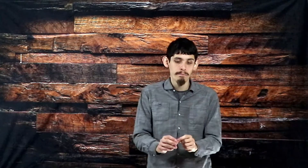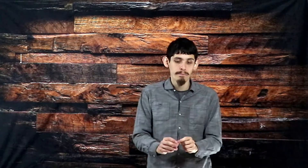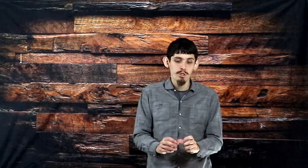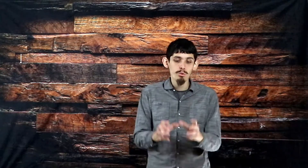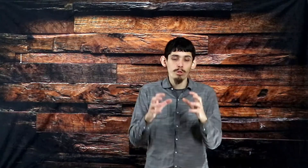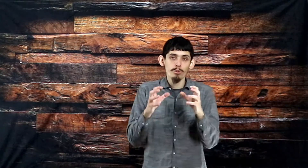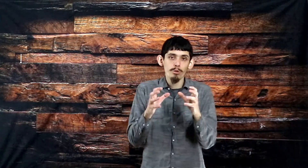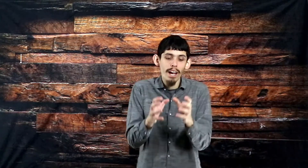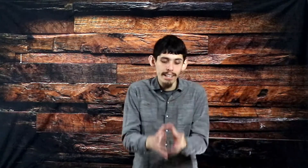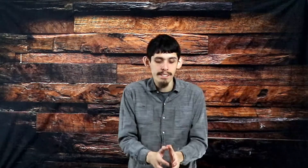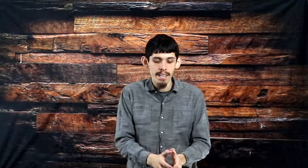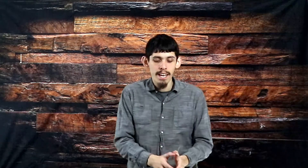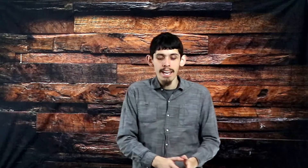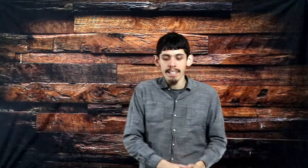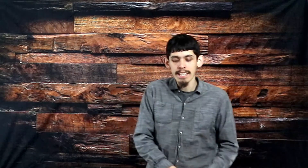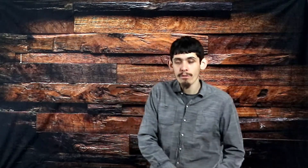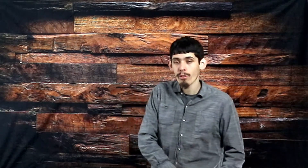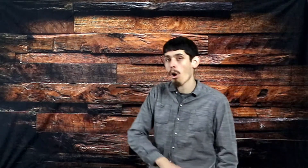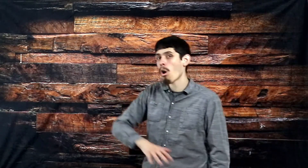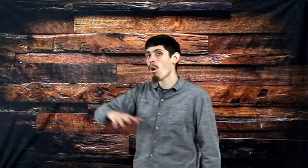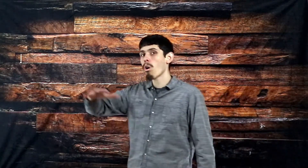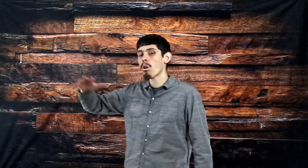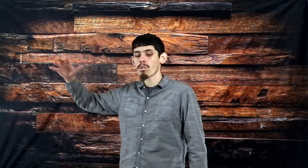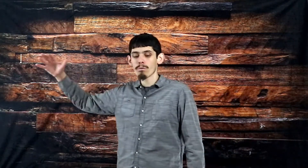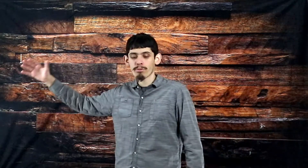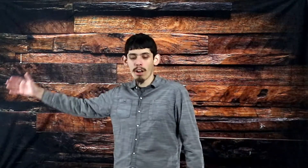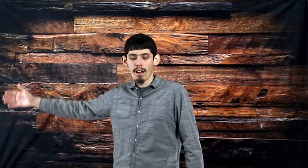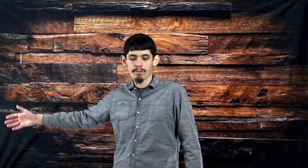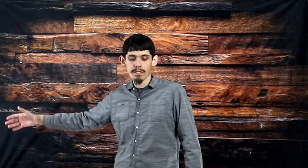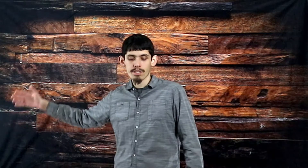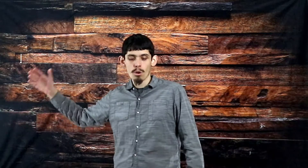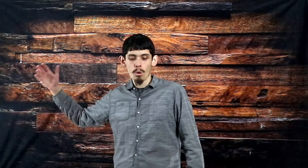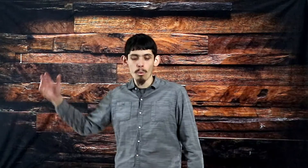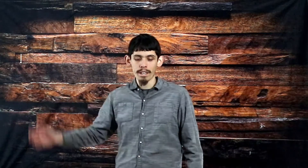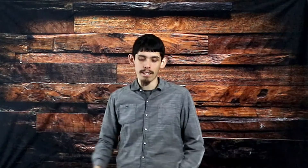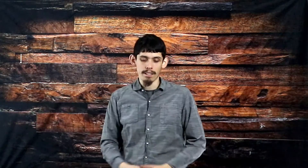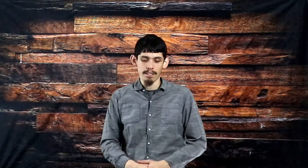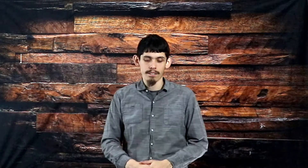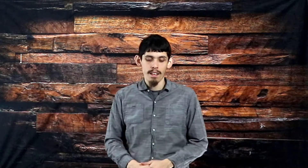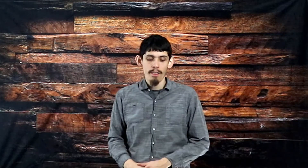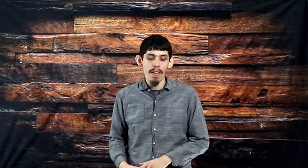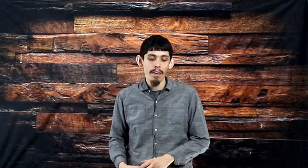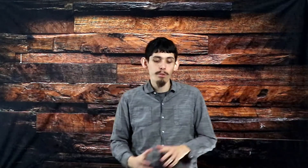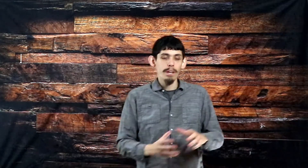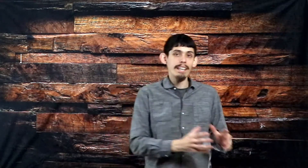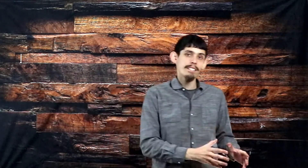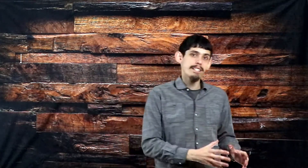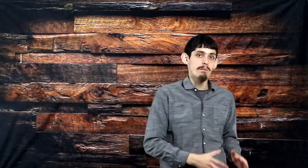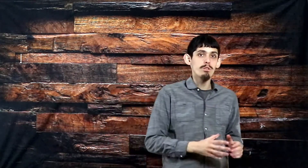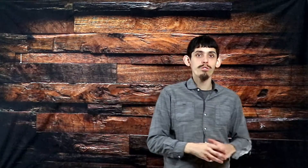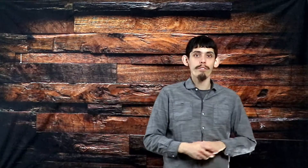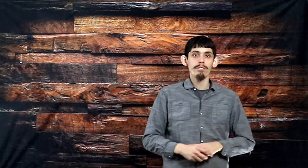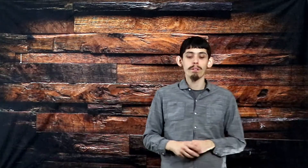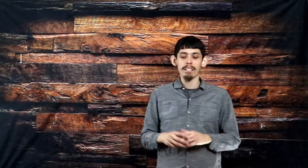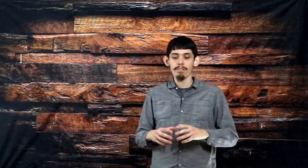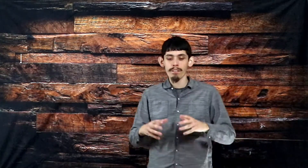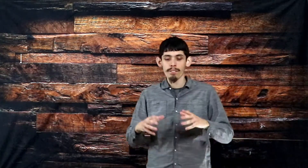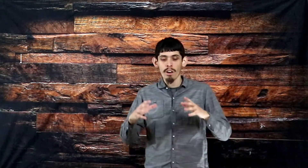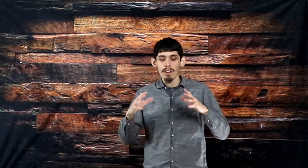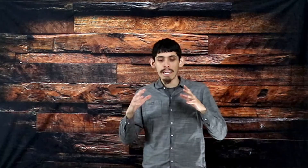to Christ, give all prophets witness, that through His name, whosoever believeth in